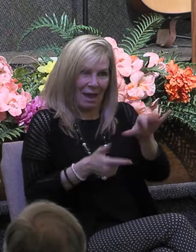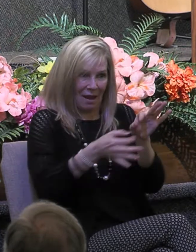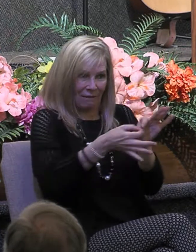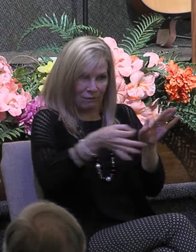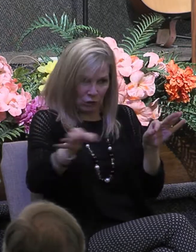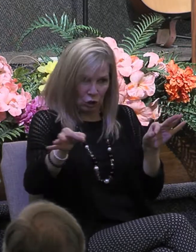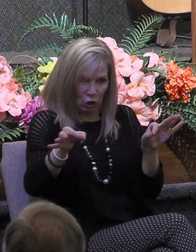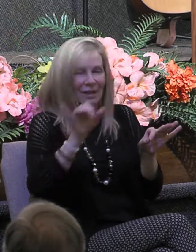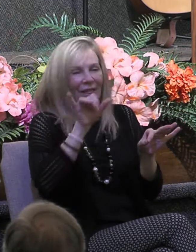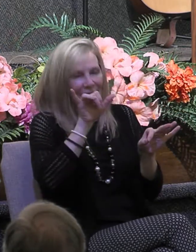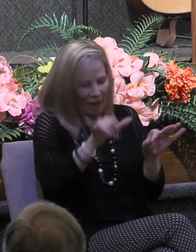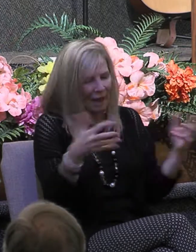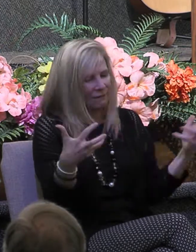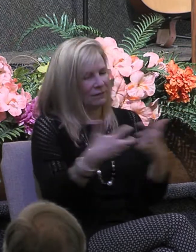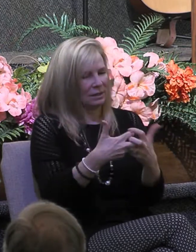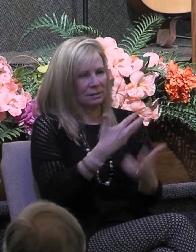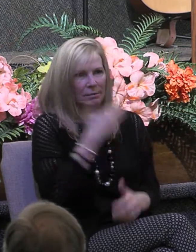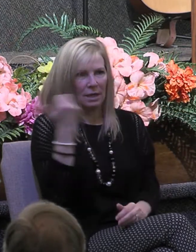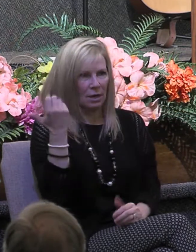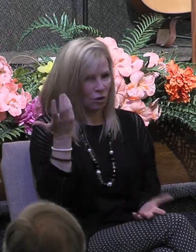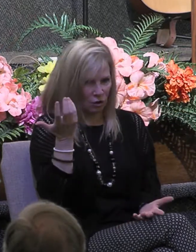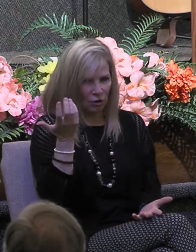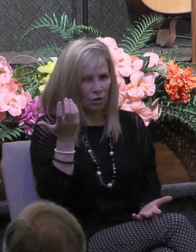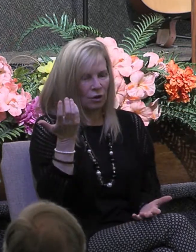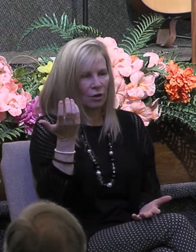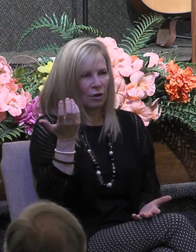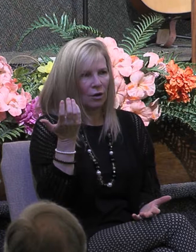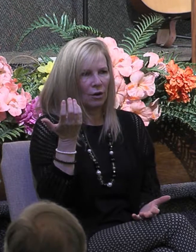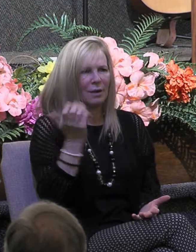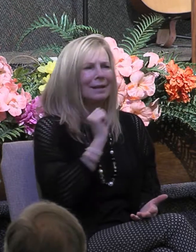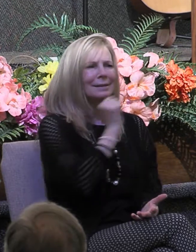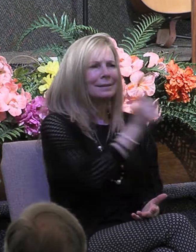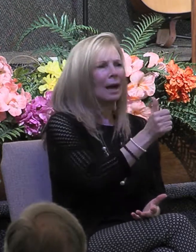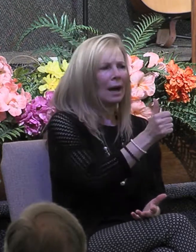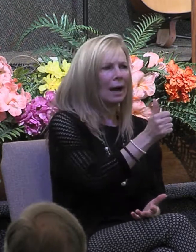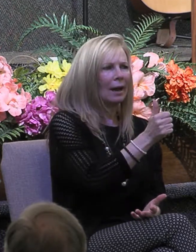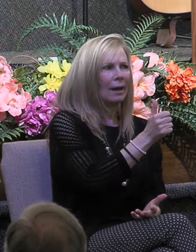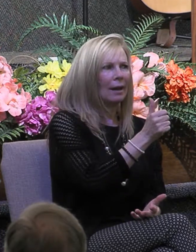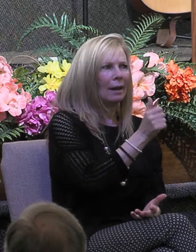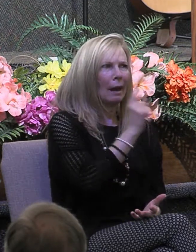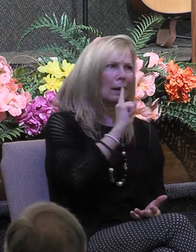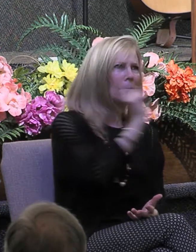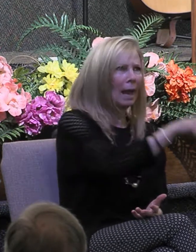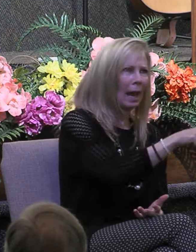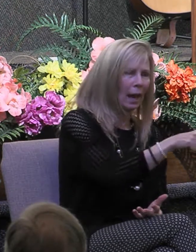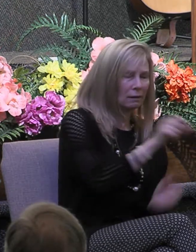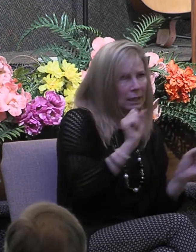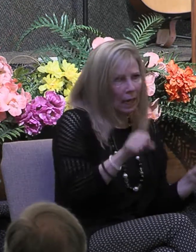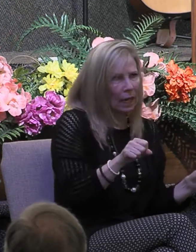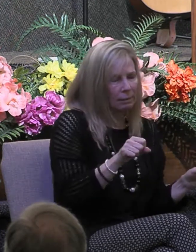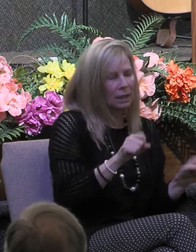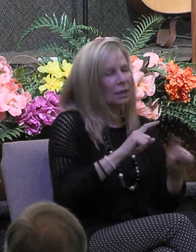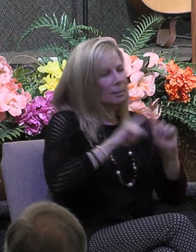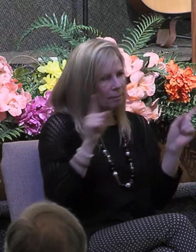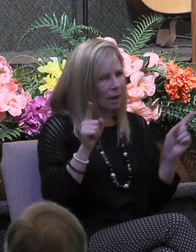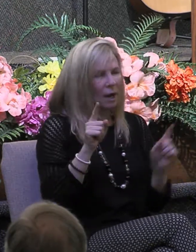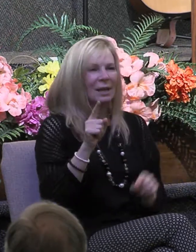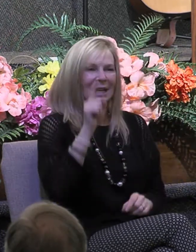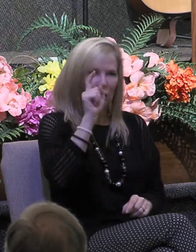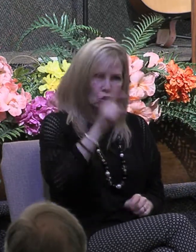perfect sense. Instead of this being a command, it can be and it should be translated as